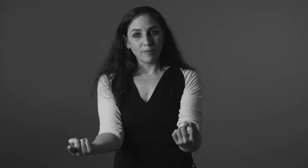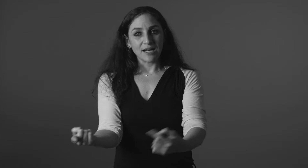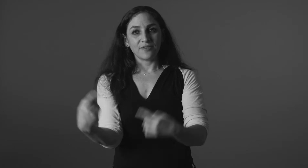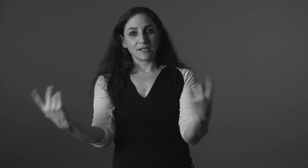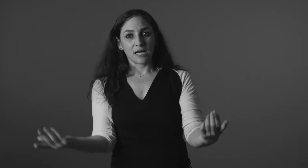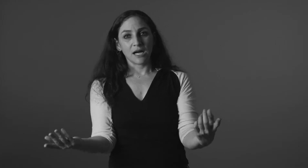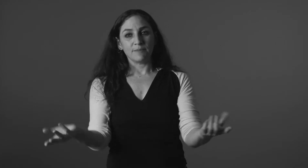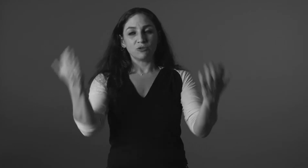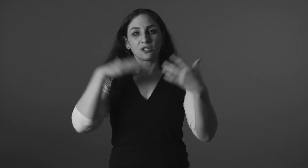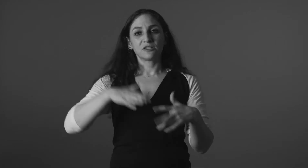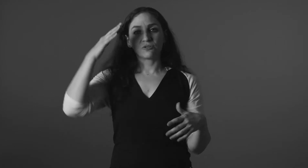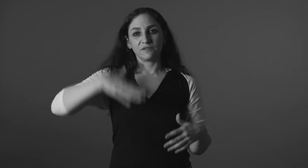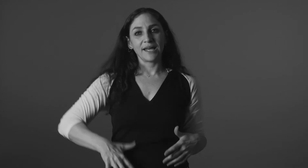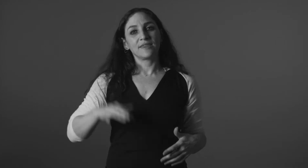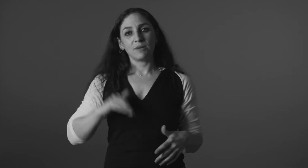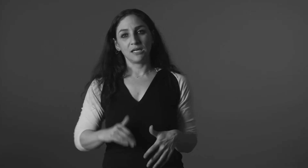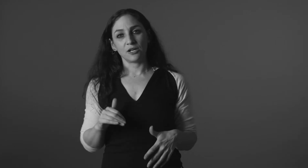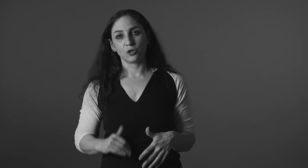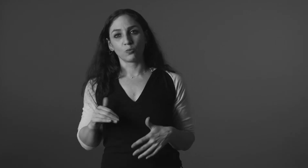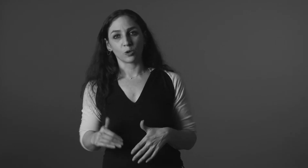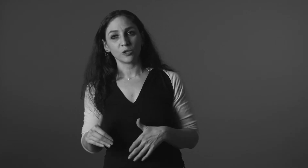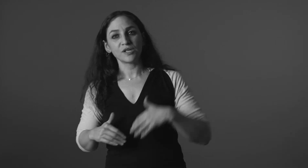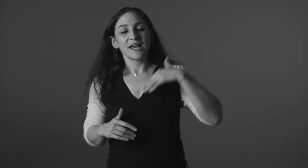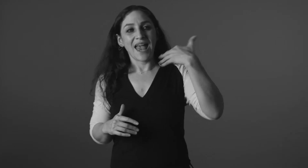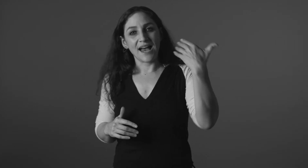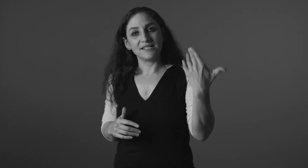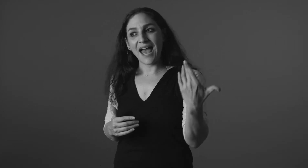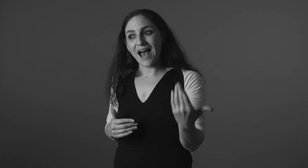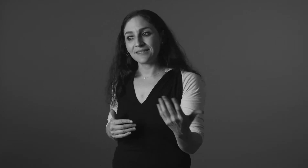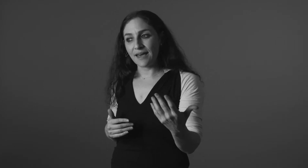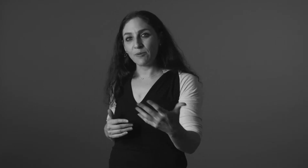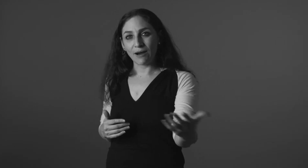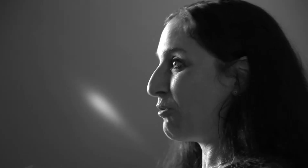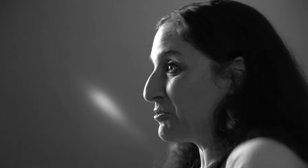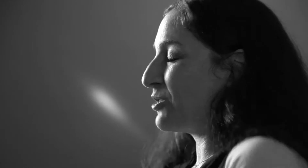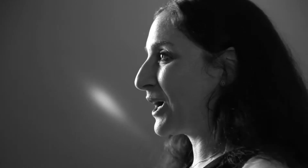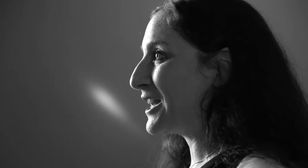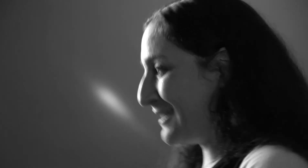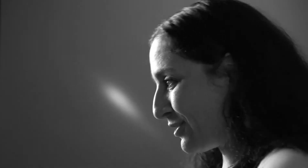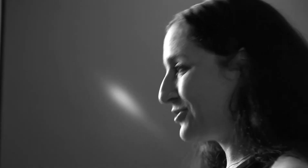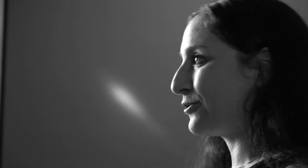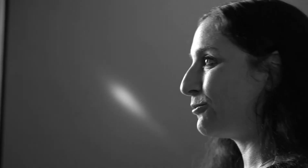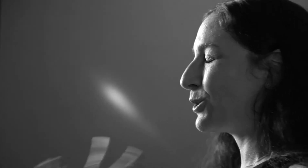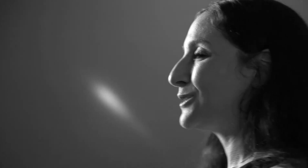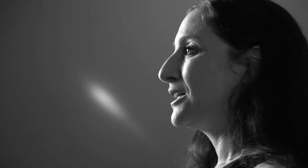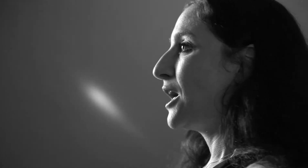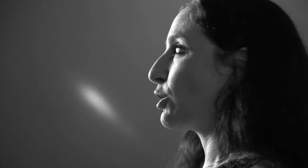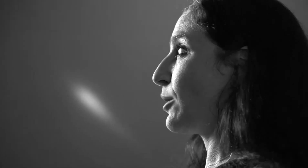made at that time. And you start to sort of let them in on your world and ask them about what was going on in their internal world or